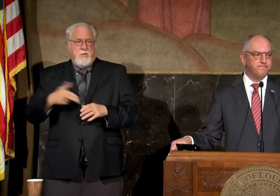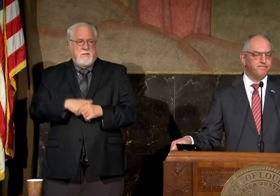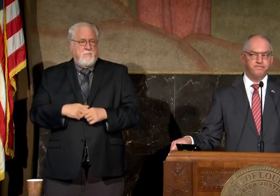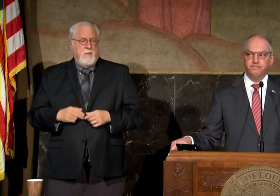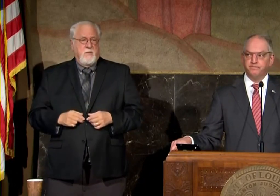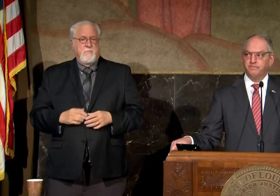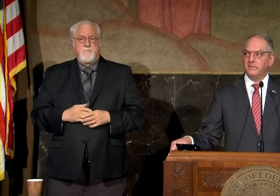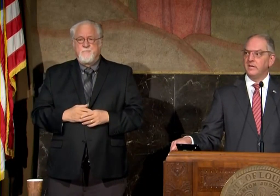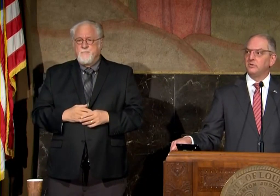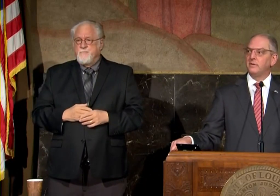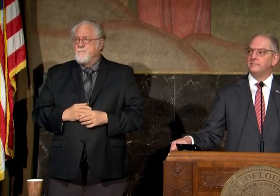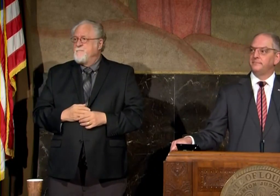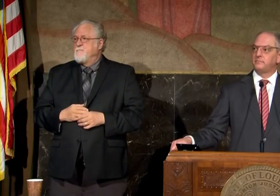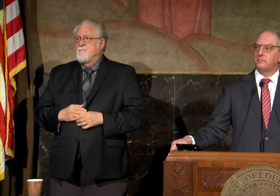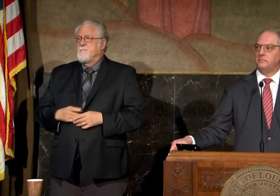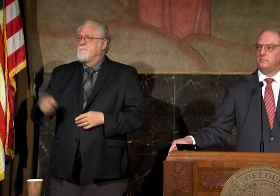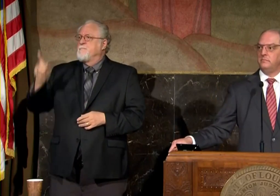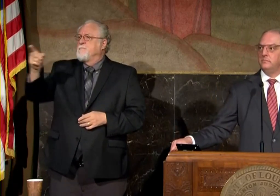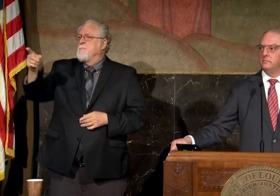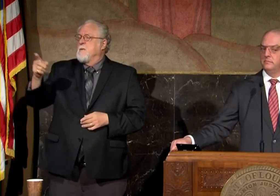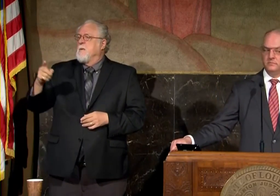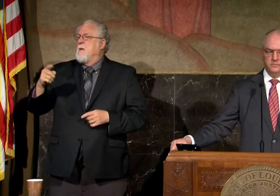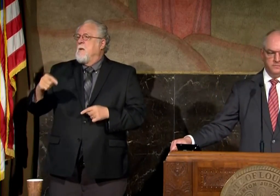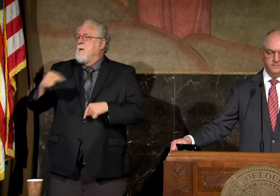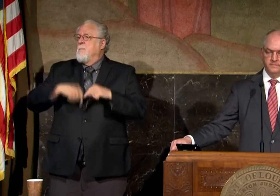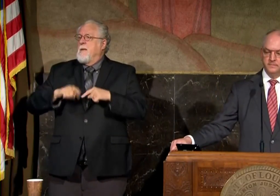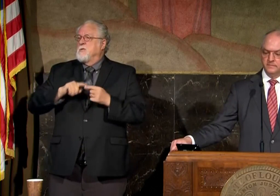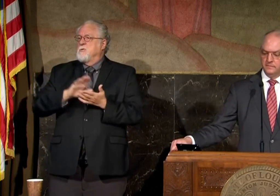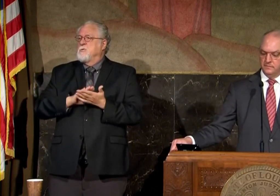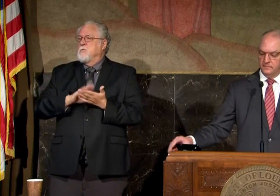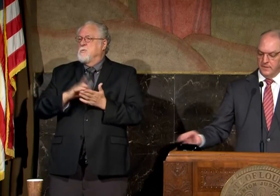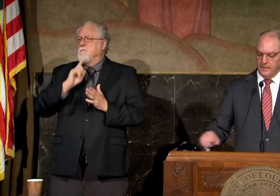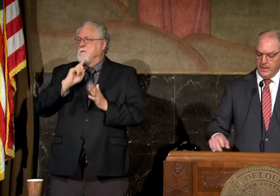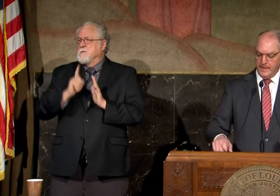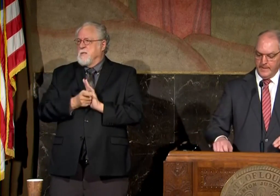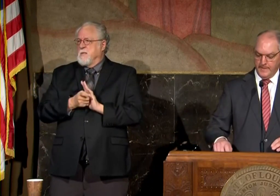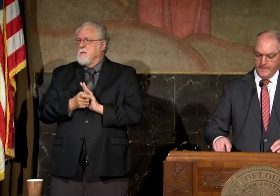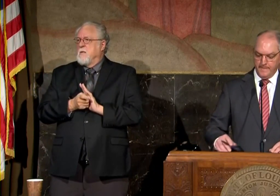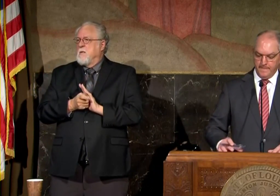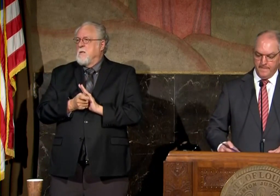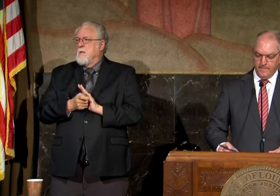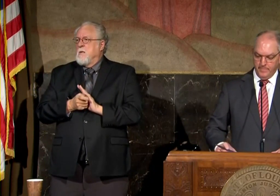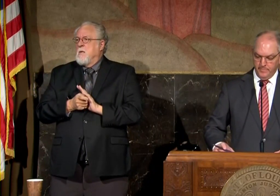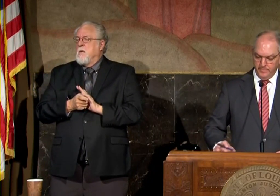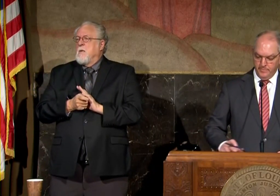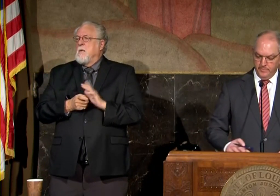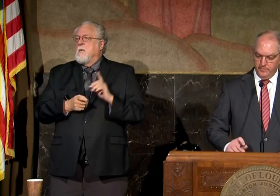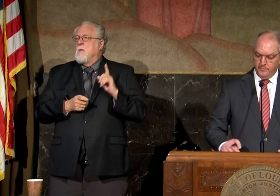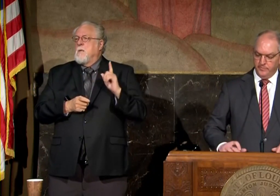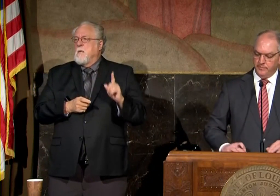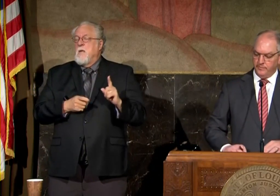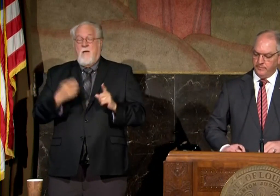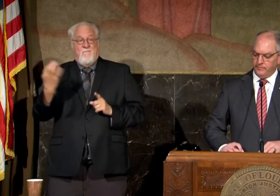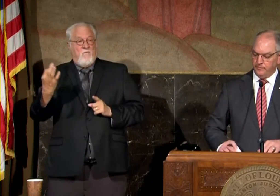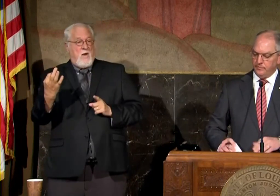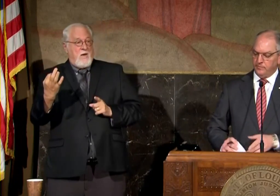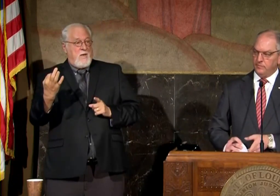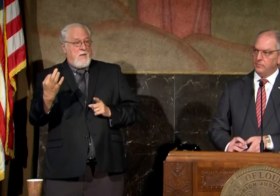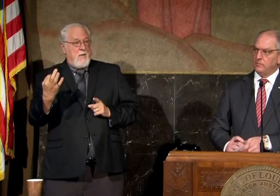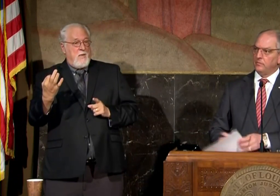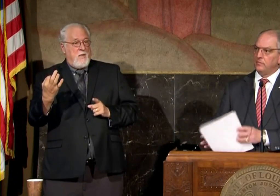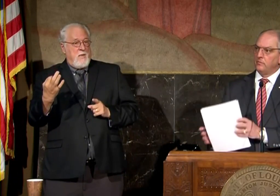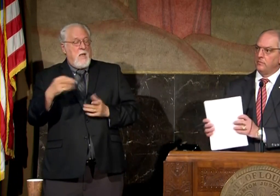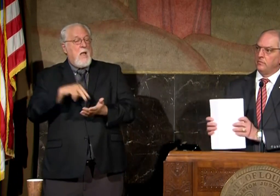yes sir governor i wanted to go back to schools for a second i know you mentioned on friday ascension